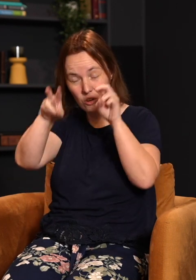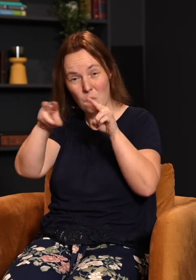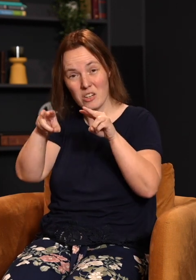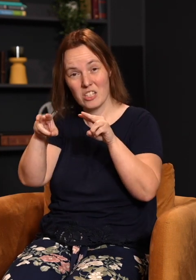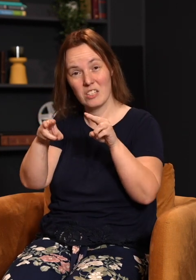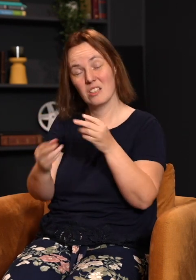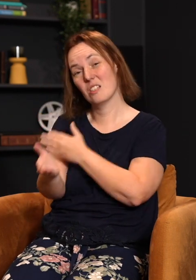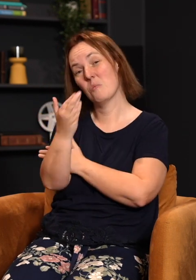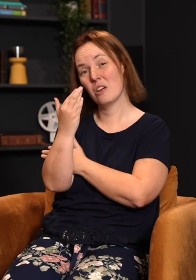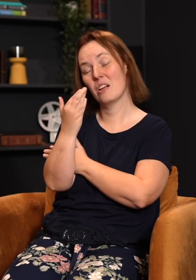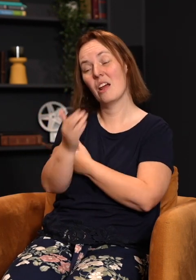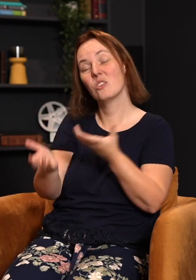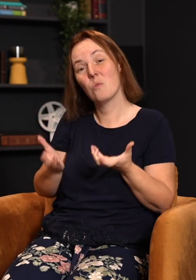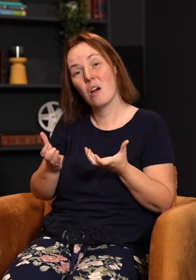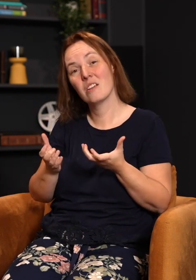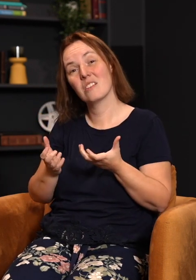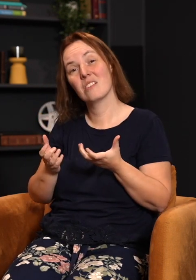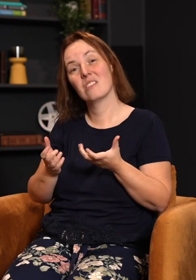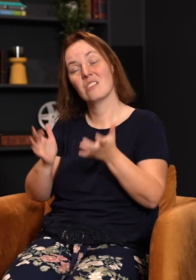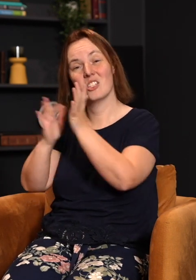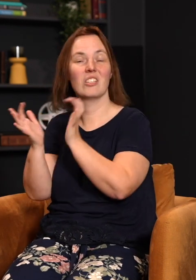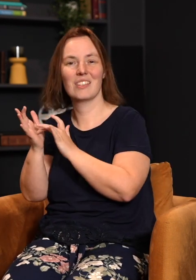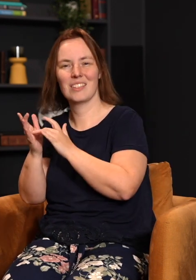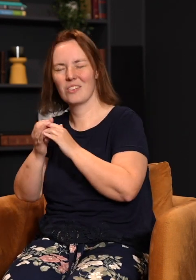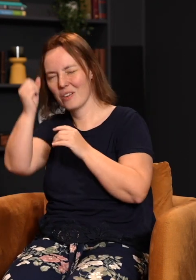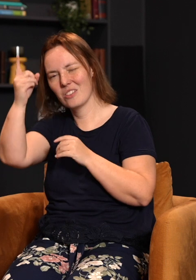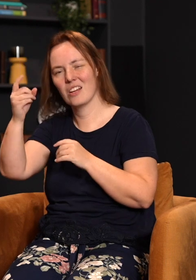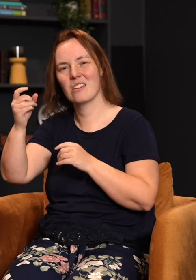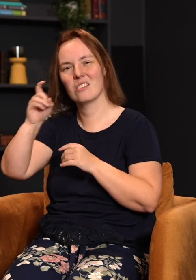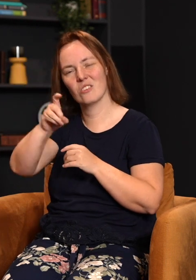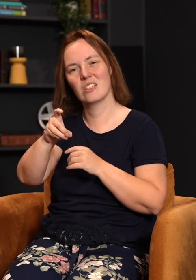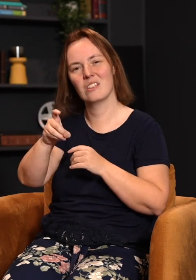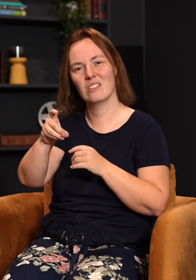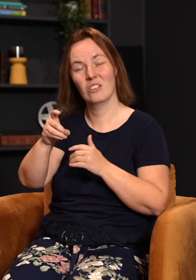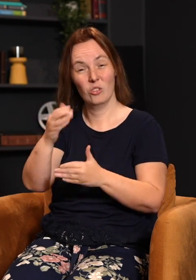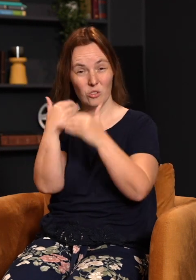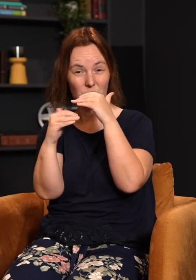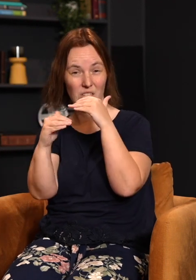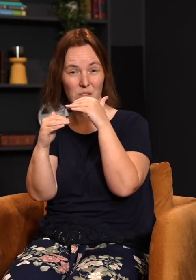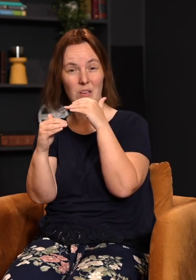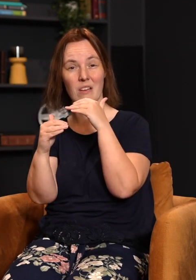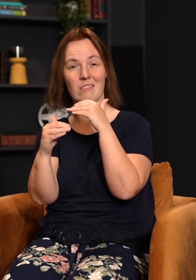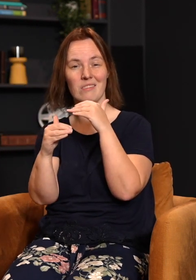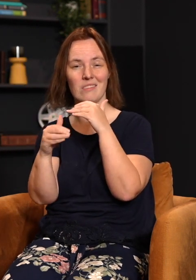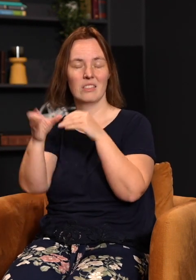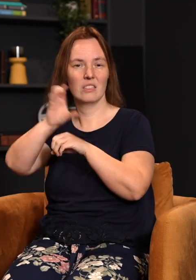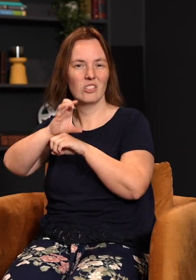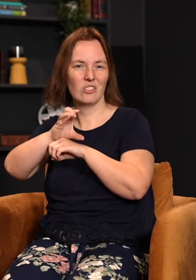Pastor, I don't want religion, but I want Jesus. If you realize your need this morning, you just raise your hand. I'm not asking you to join a church. I'm